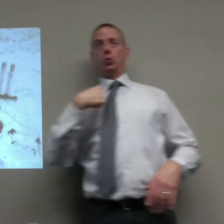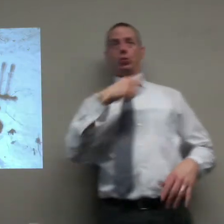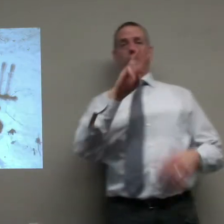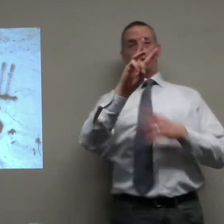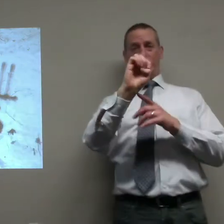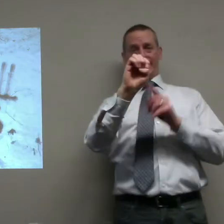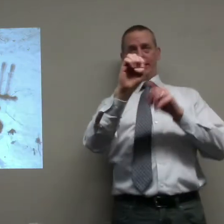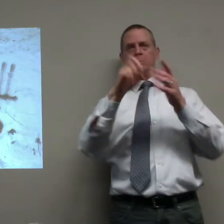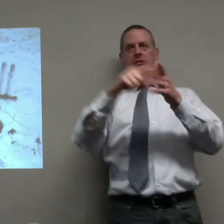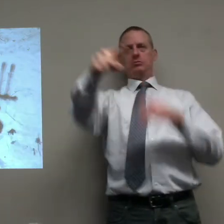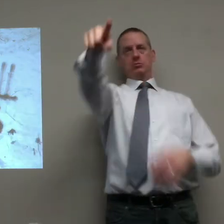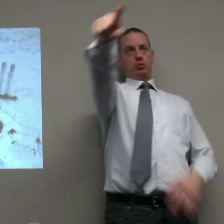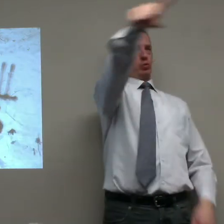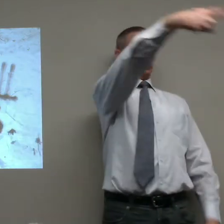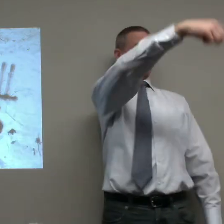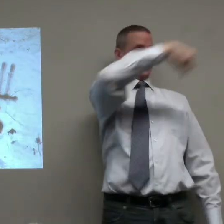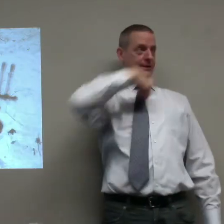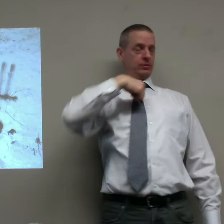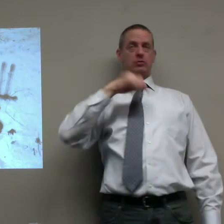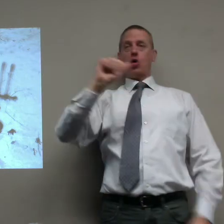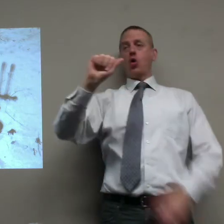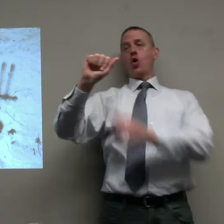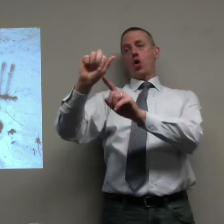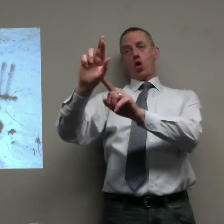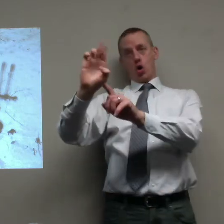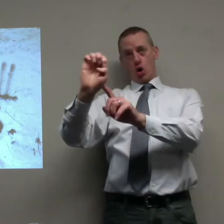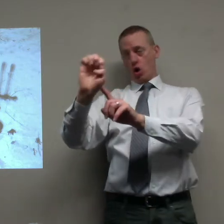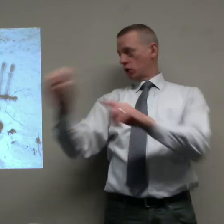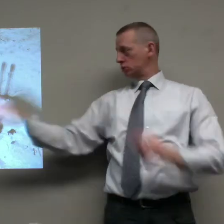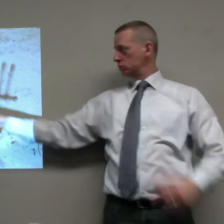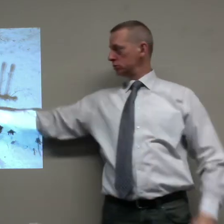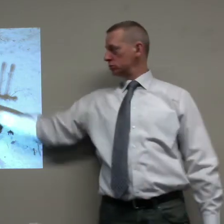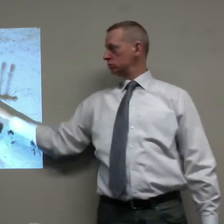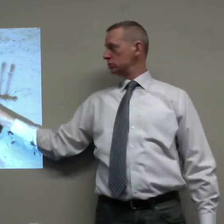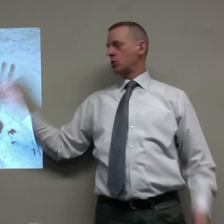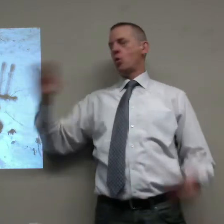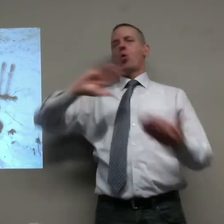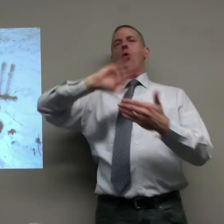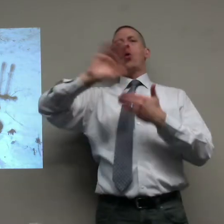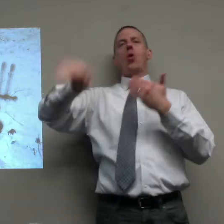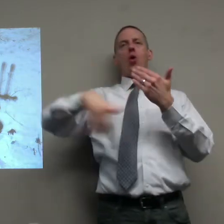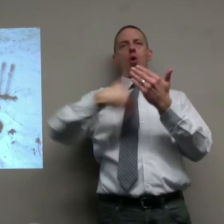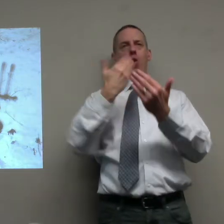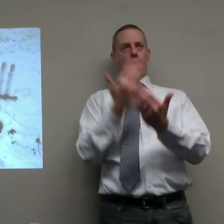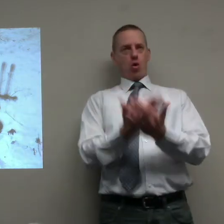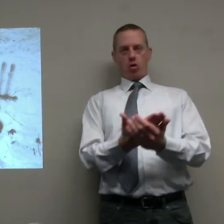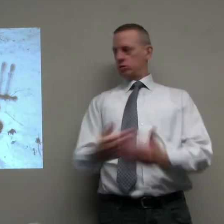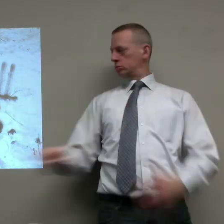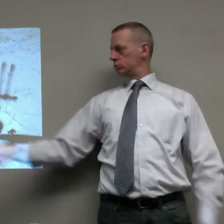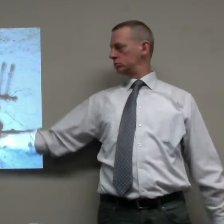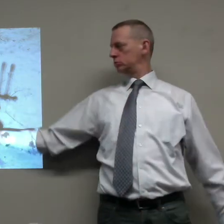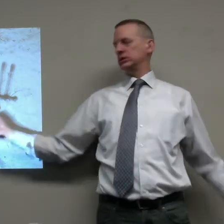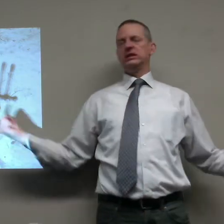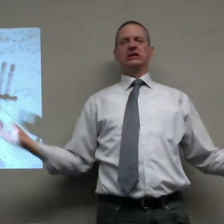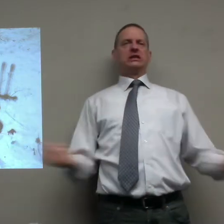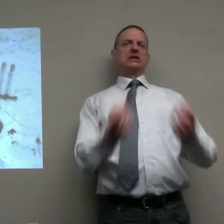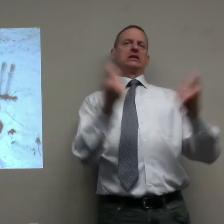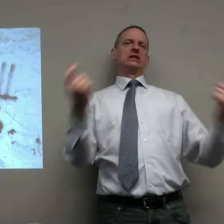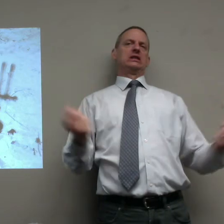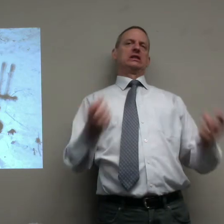Me, meaning all of us are all sinners.